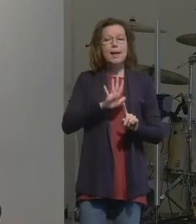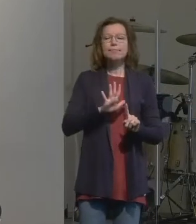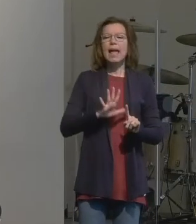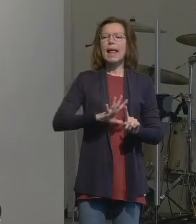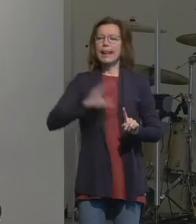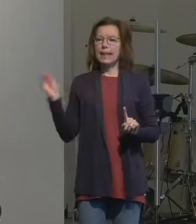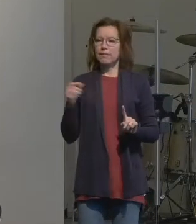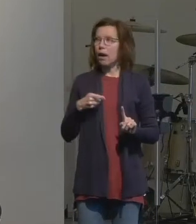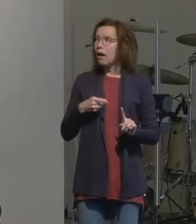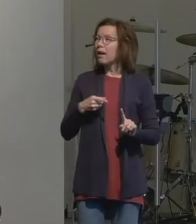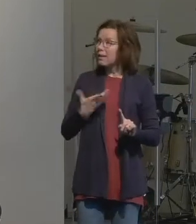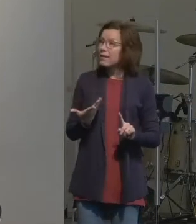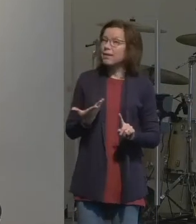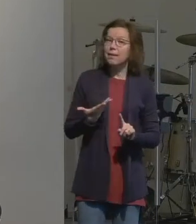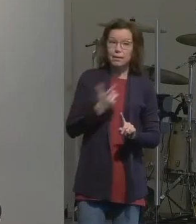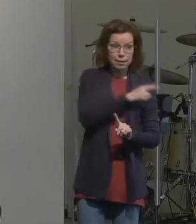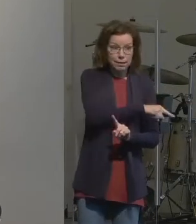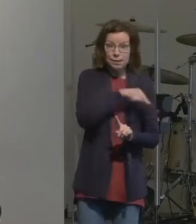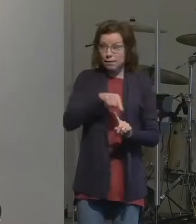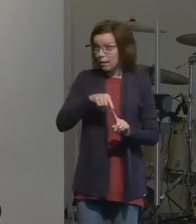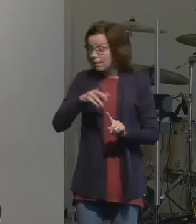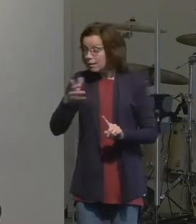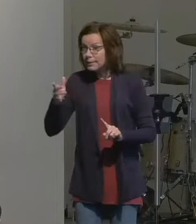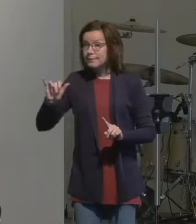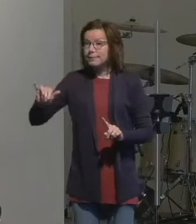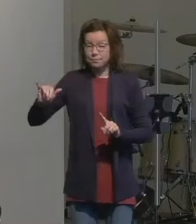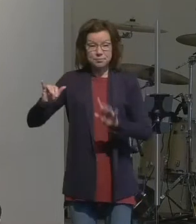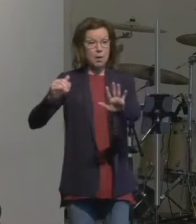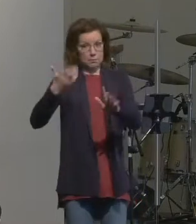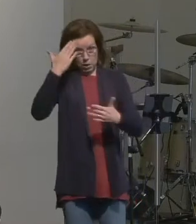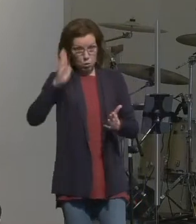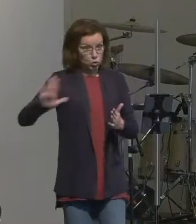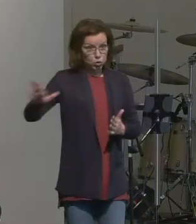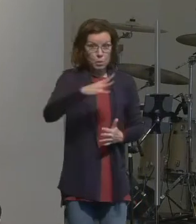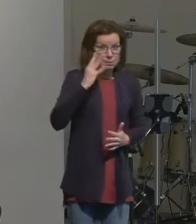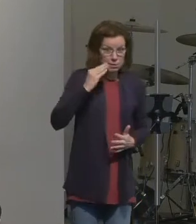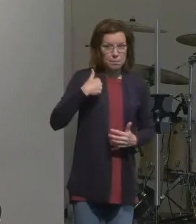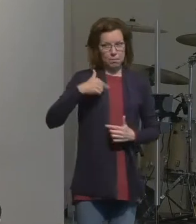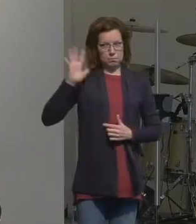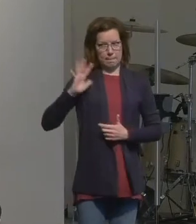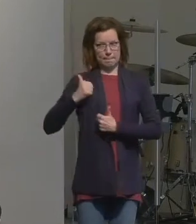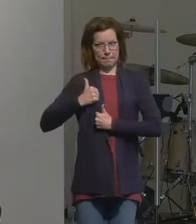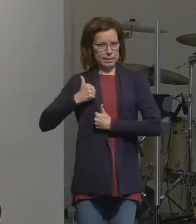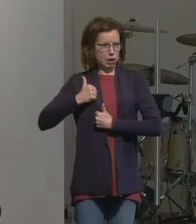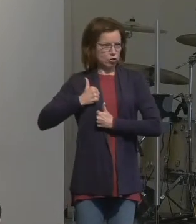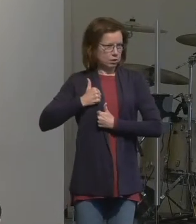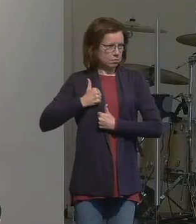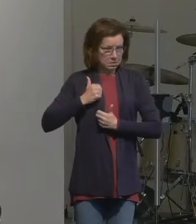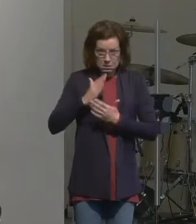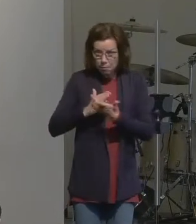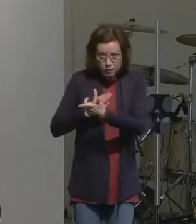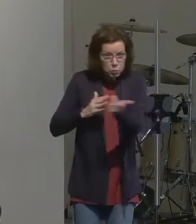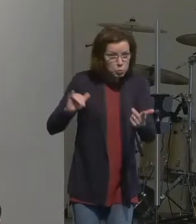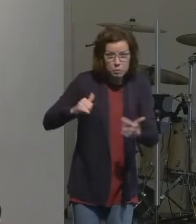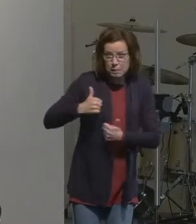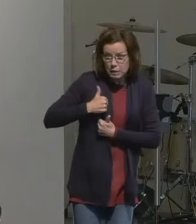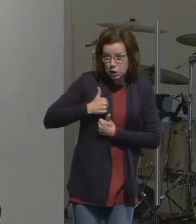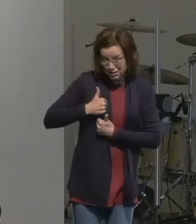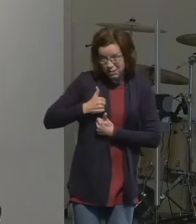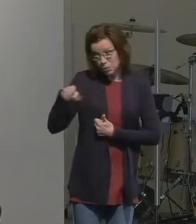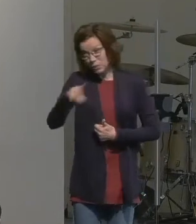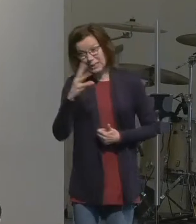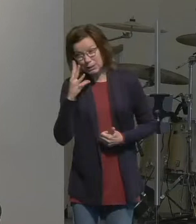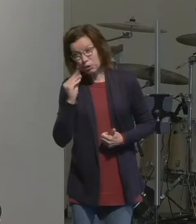Now I don't know about you but I went into the military. Some of us here have done the same so we've been through this a little bit. When you leave,